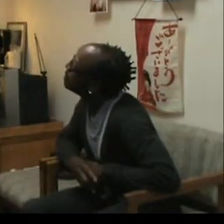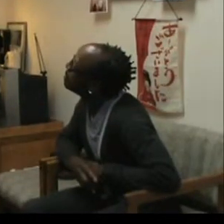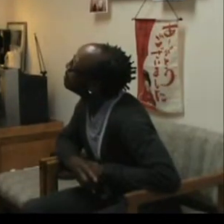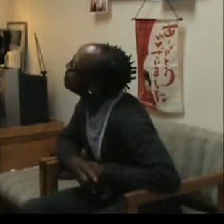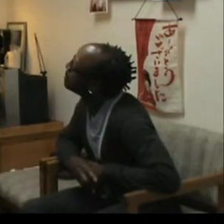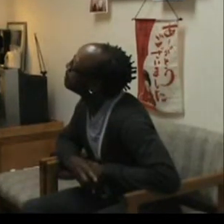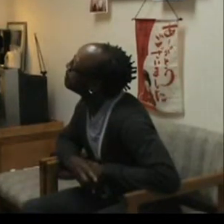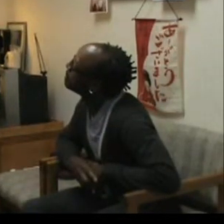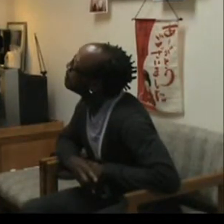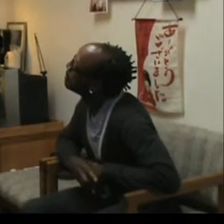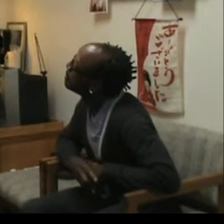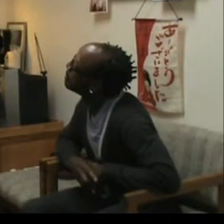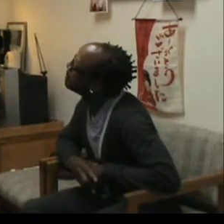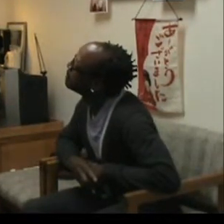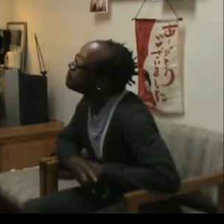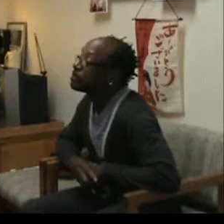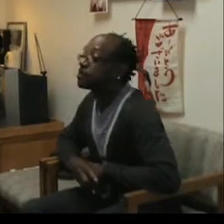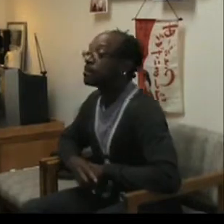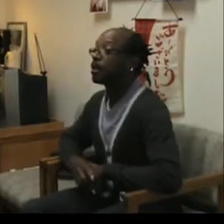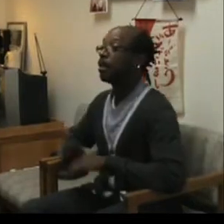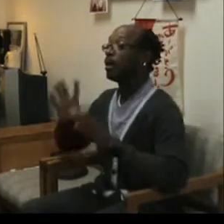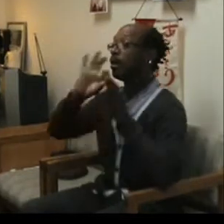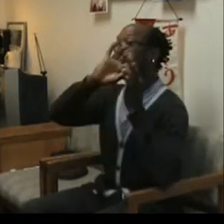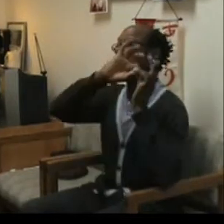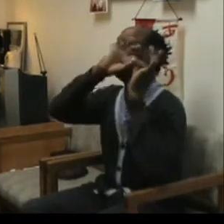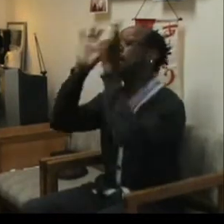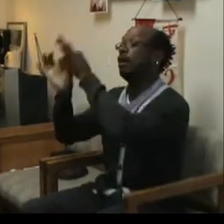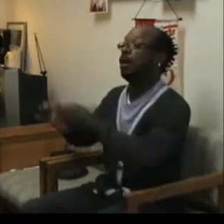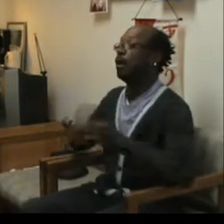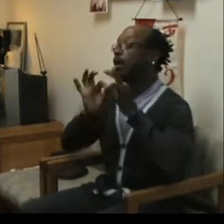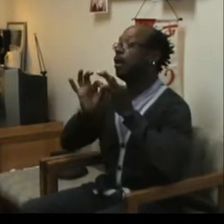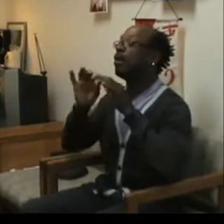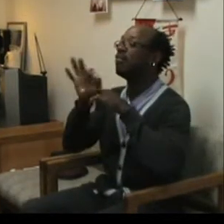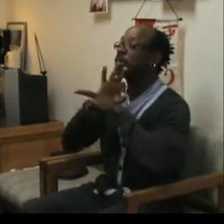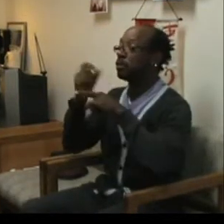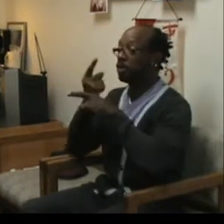When this is all working properly, we have what is called the 100% function.